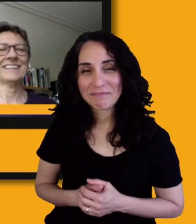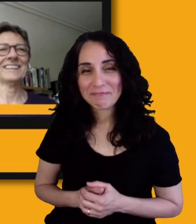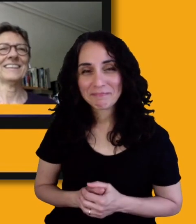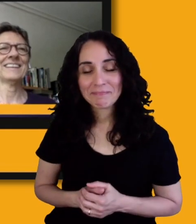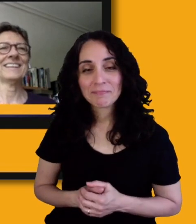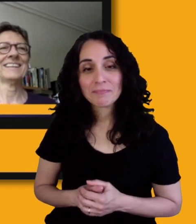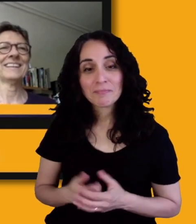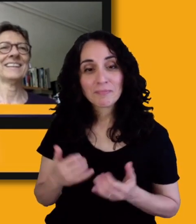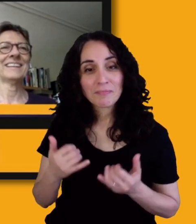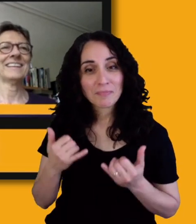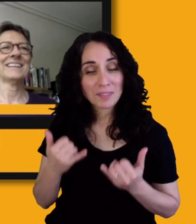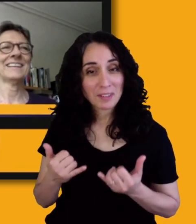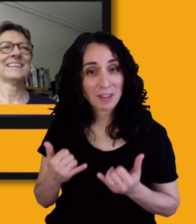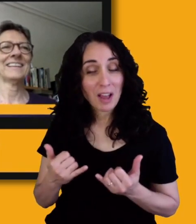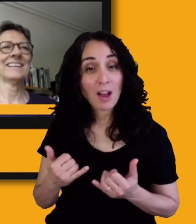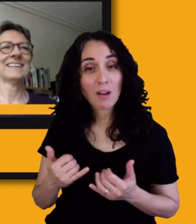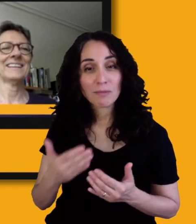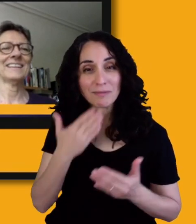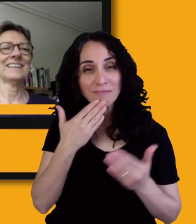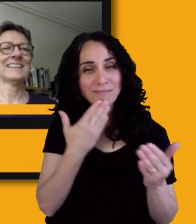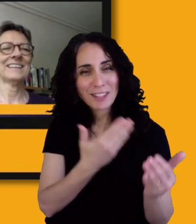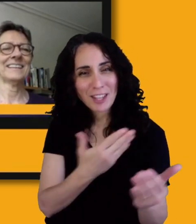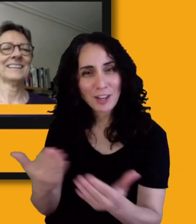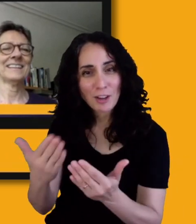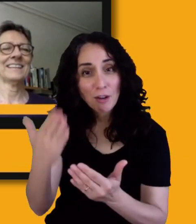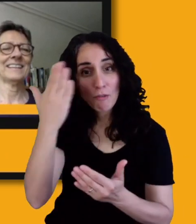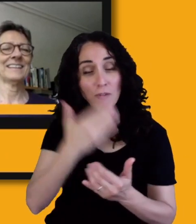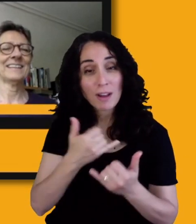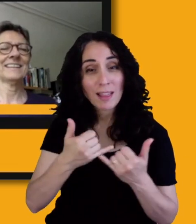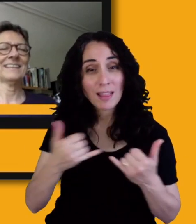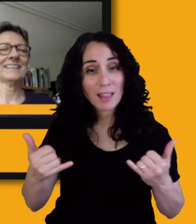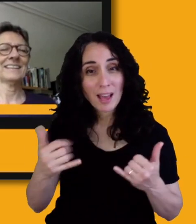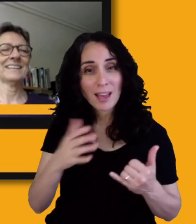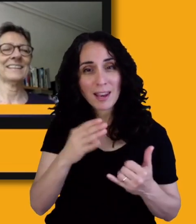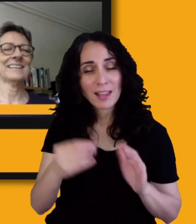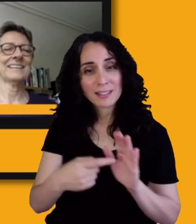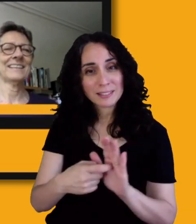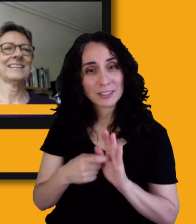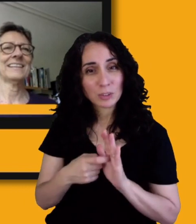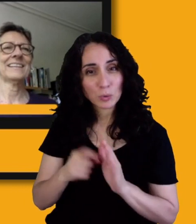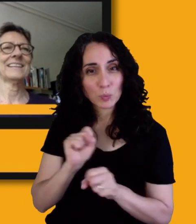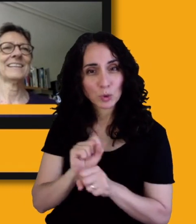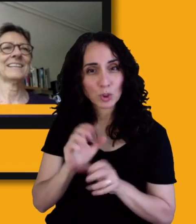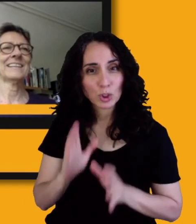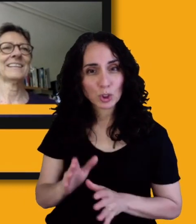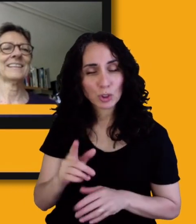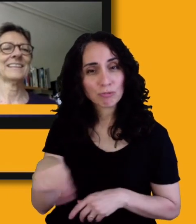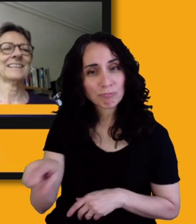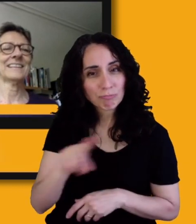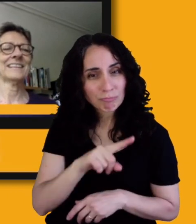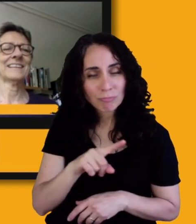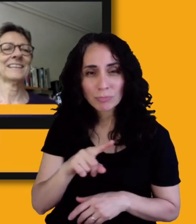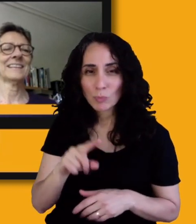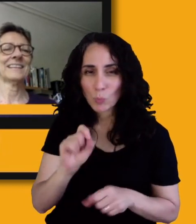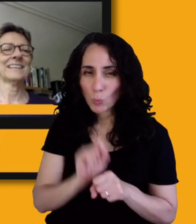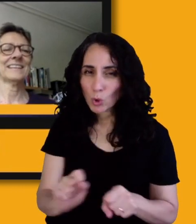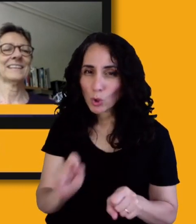I'm going to take this time to thank frontline workers and thank essential workers, the people that are on the front lines and making it